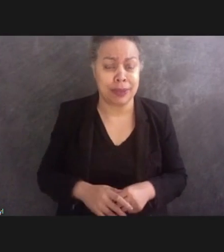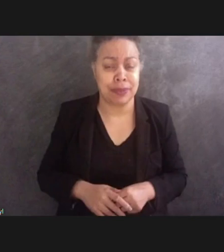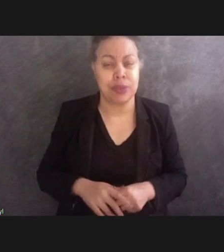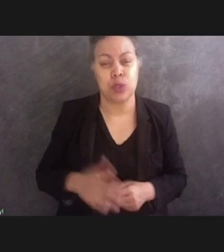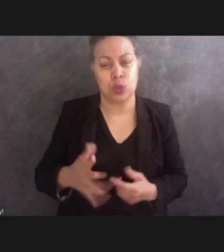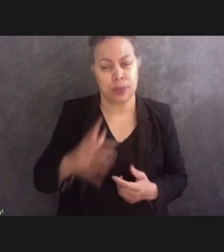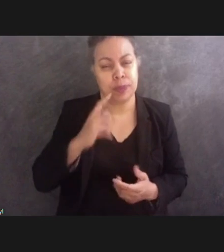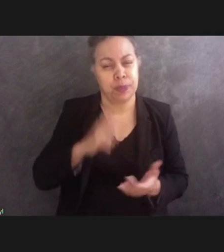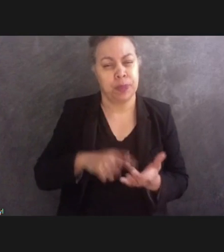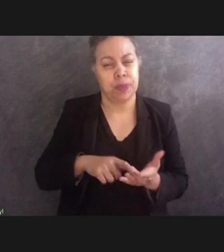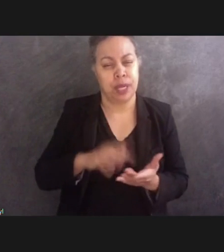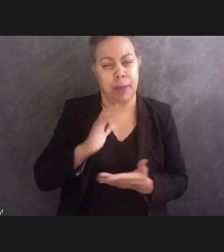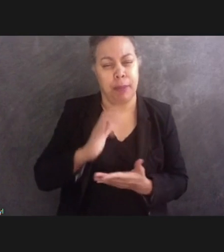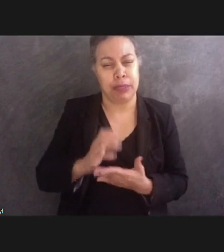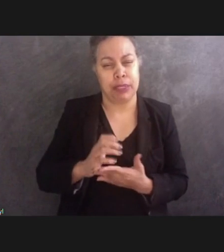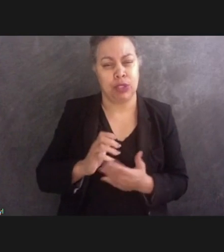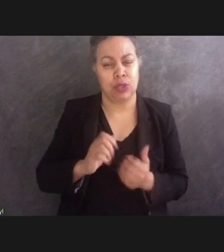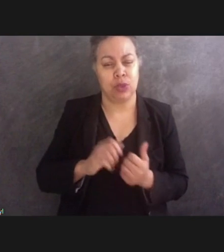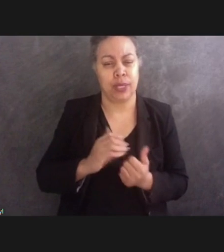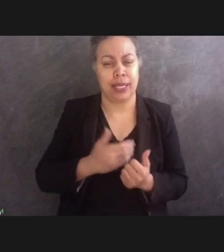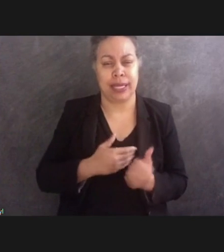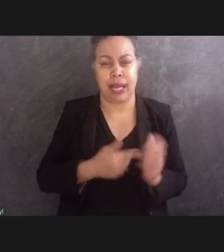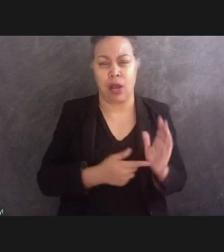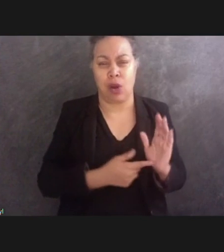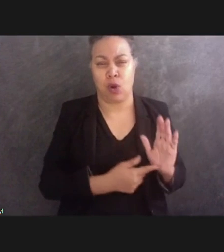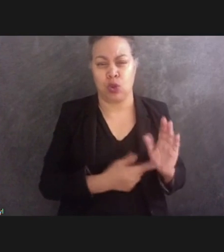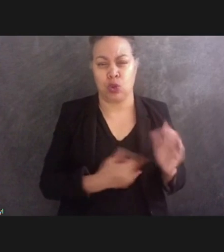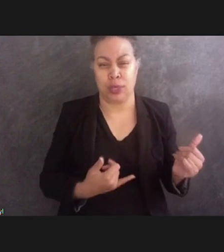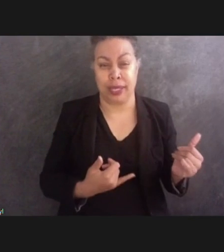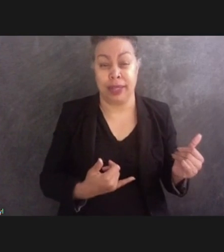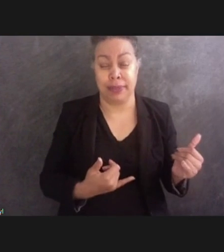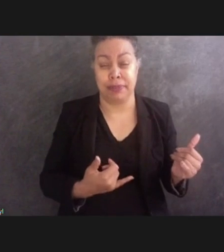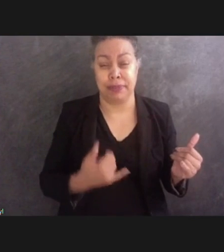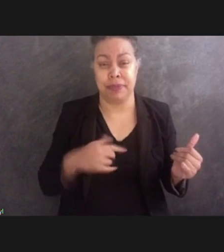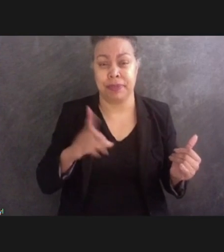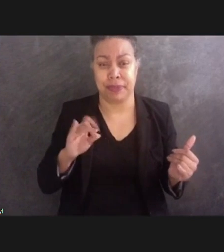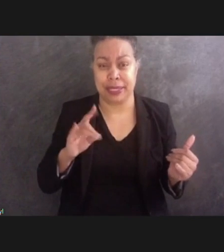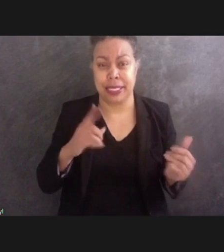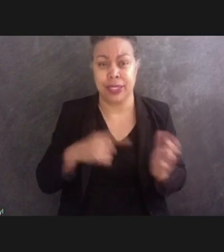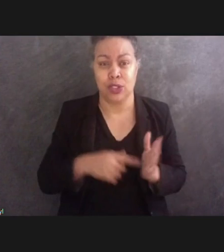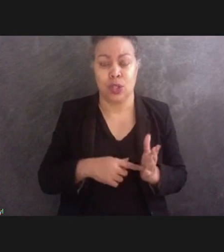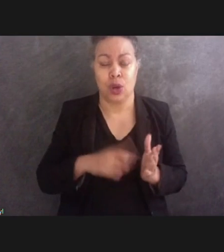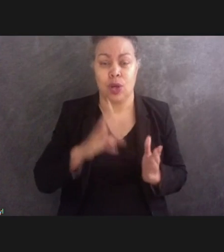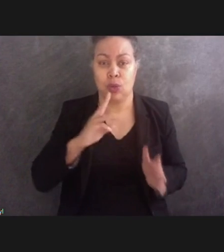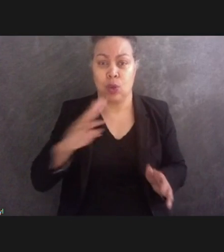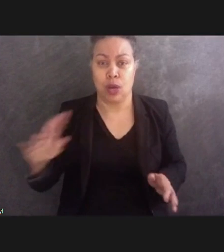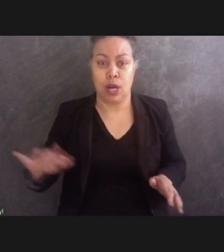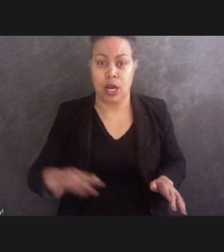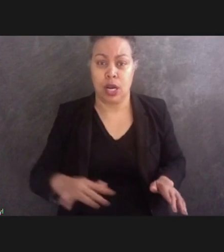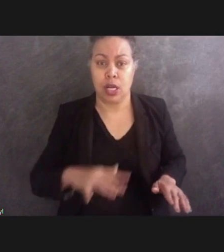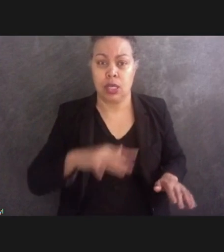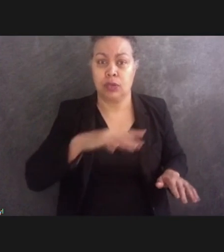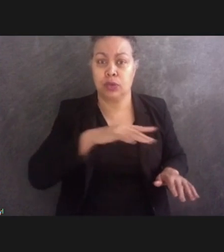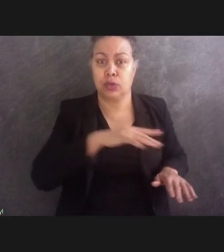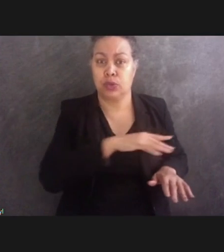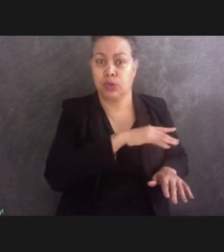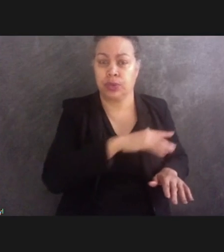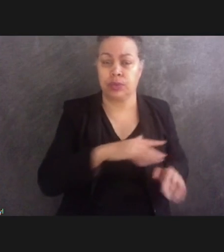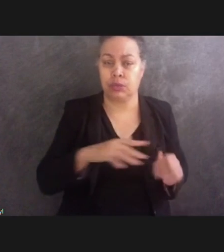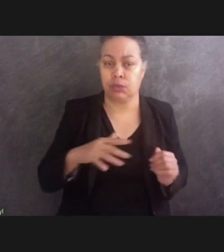presentation which showed flooding at the at the tidal basin right next to